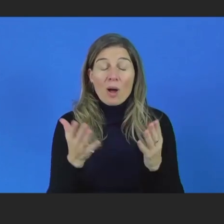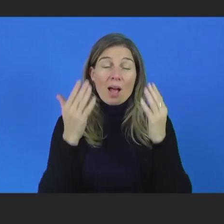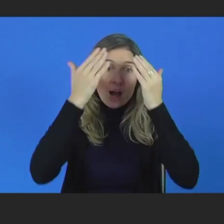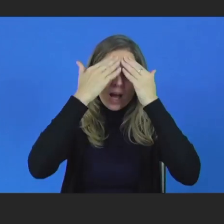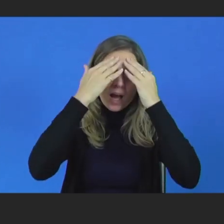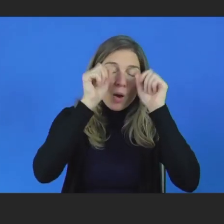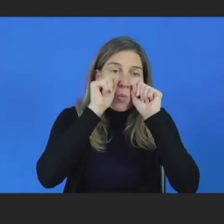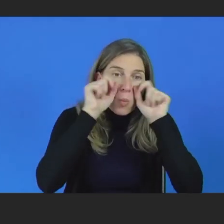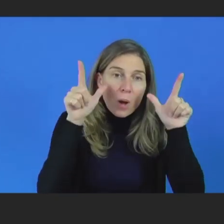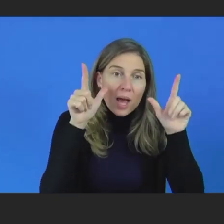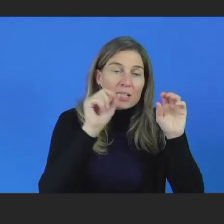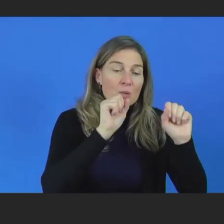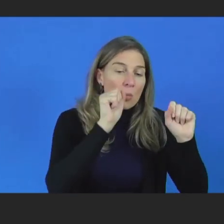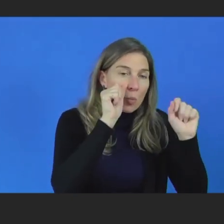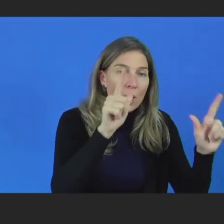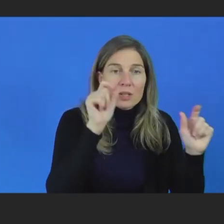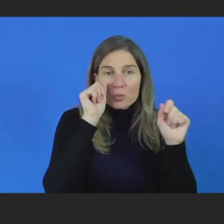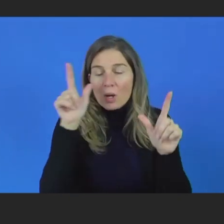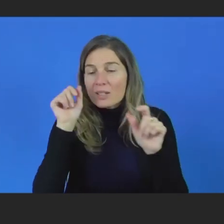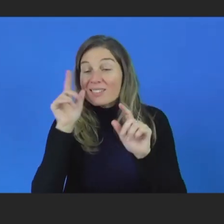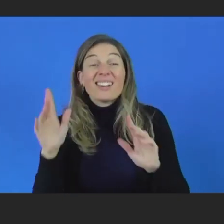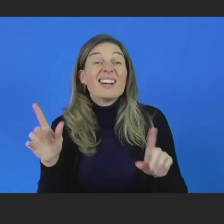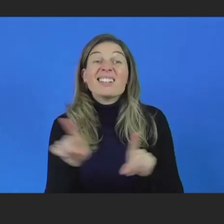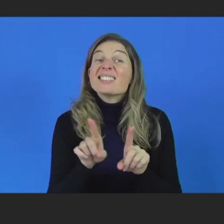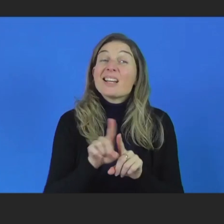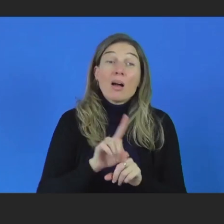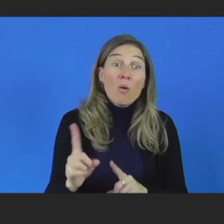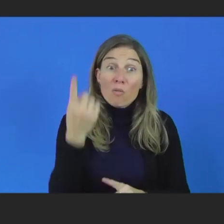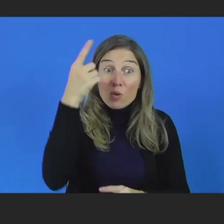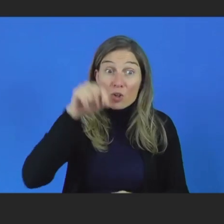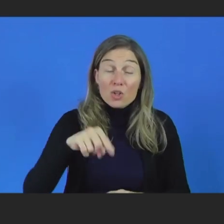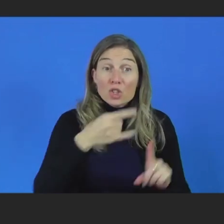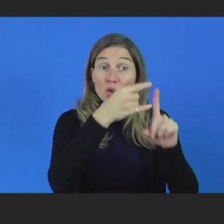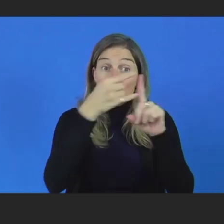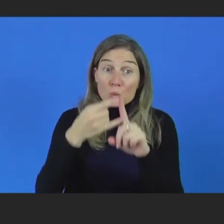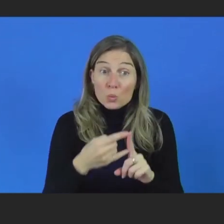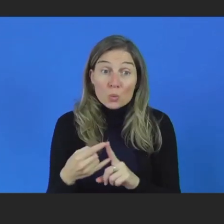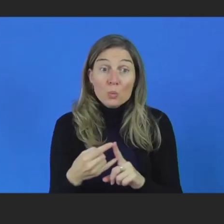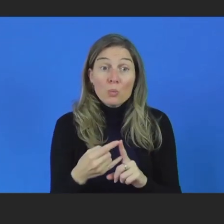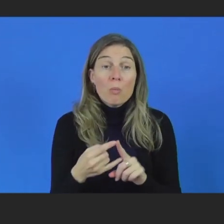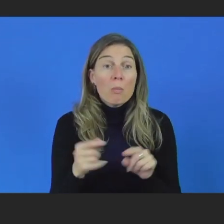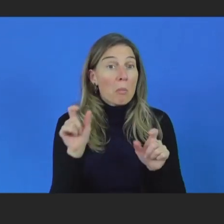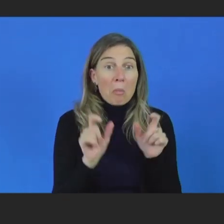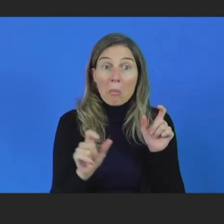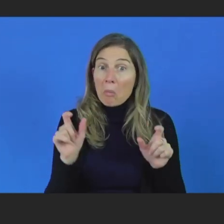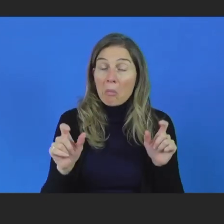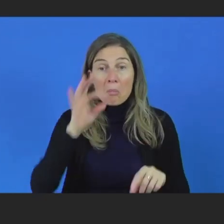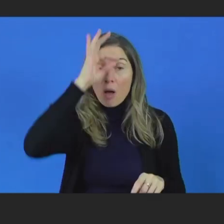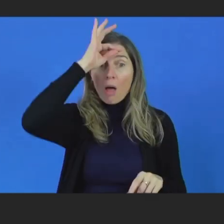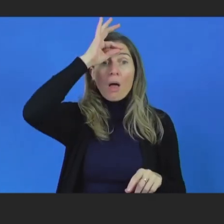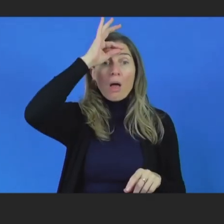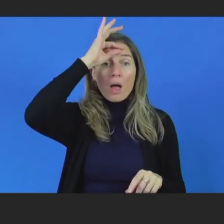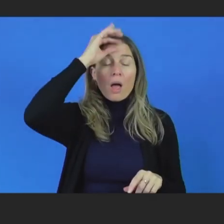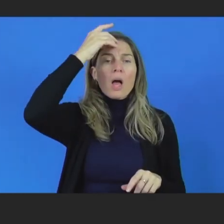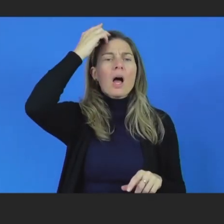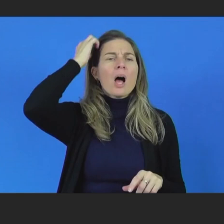we, when we first went to the Zoom platform, people were not aware that, oh, people with